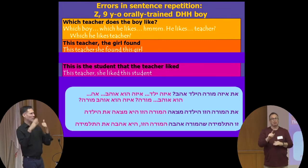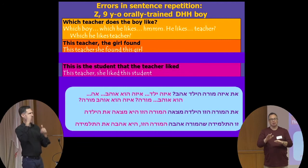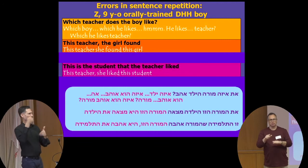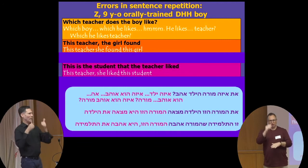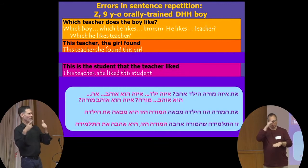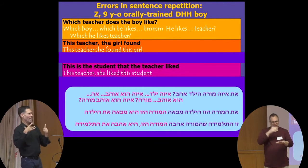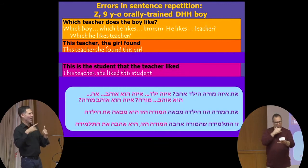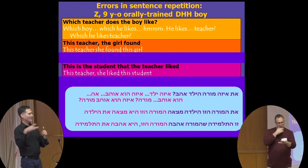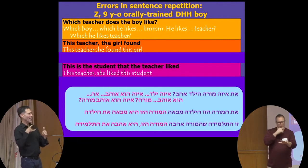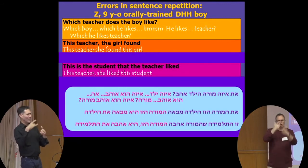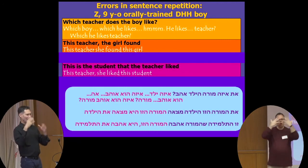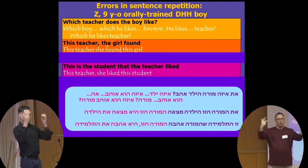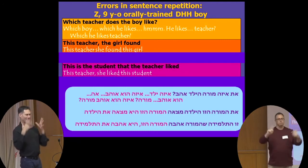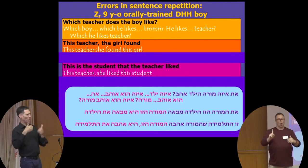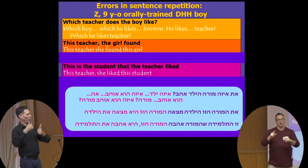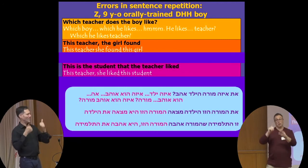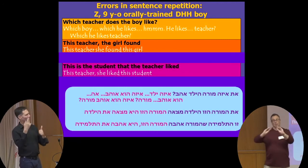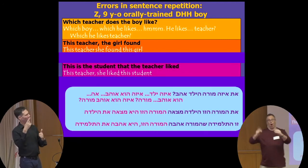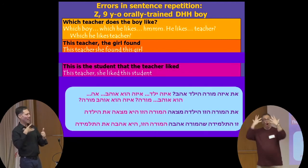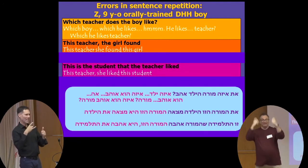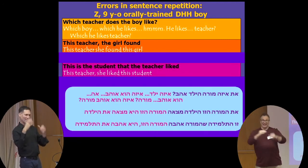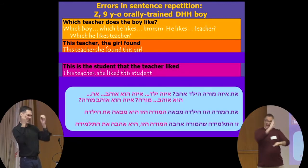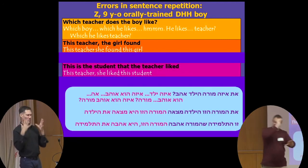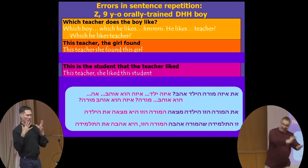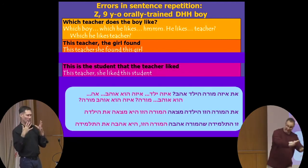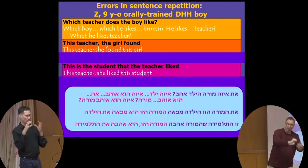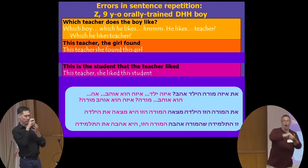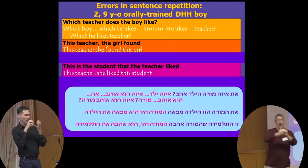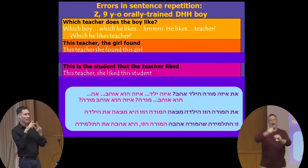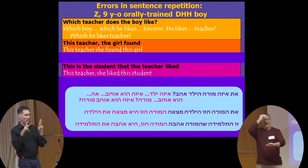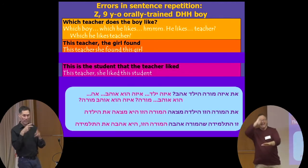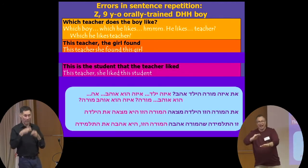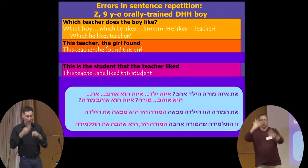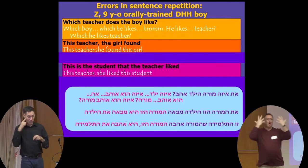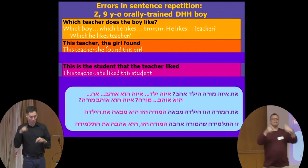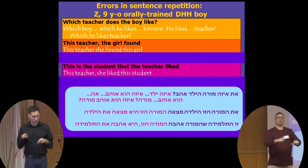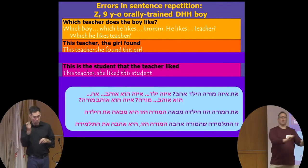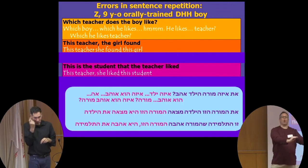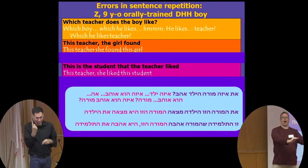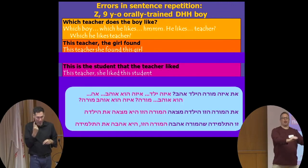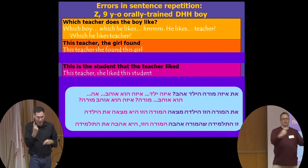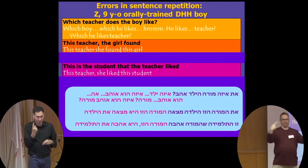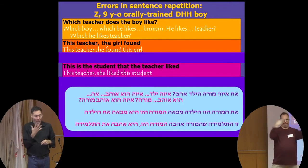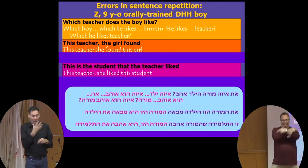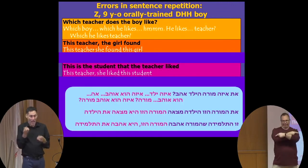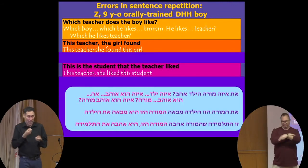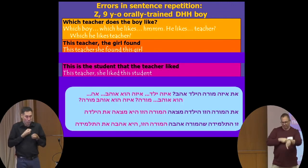teacher? Which he likes teacher? So you see that it's very difficult for them to understand and then produce these sentences.